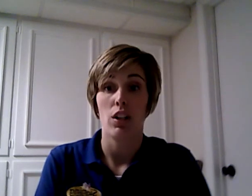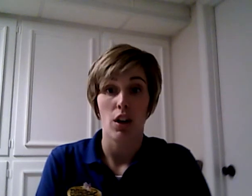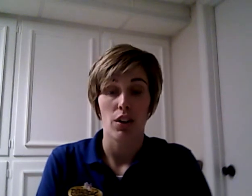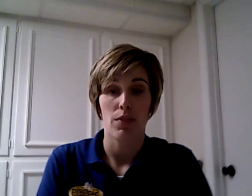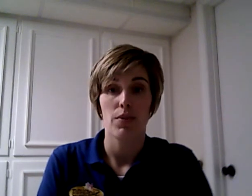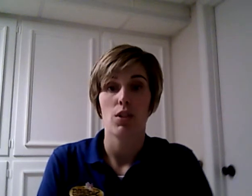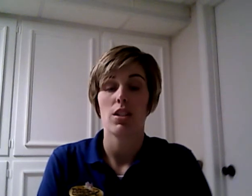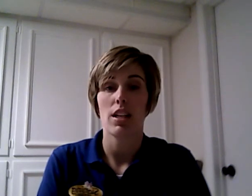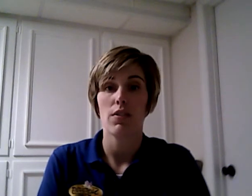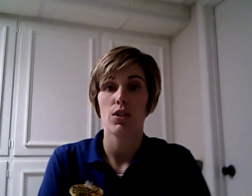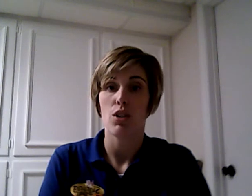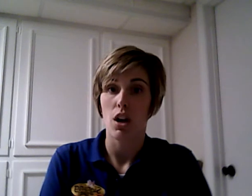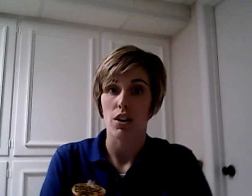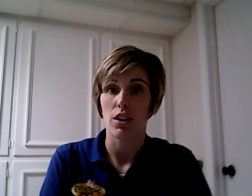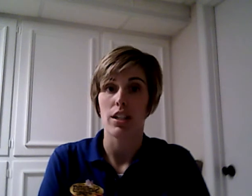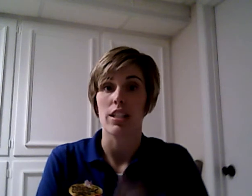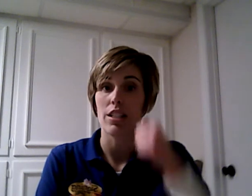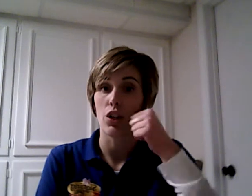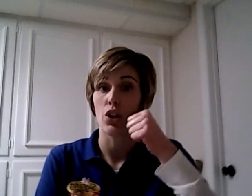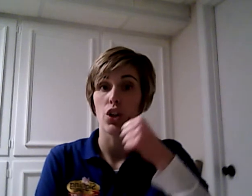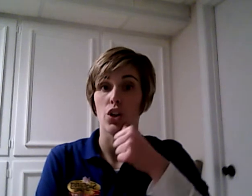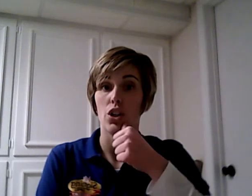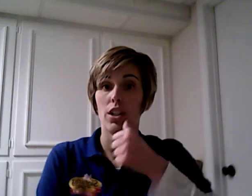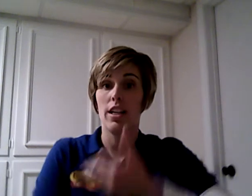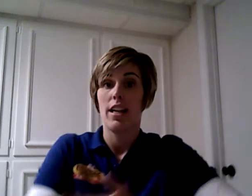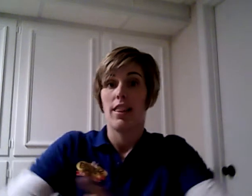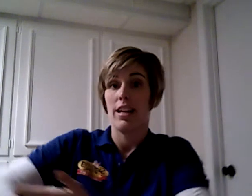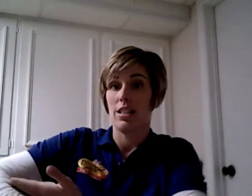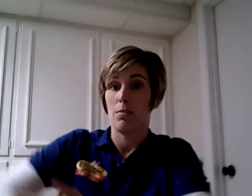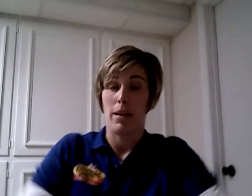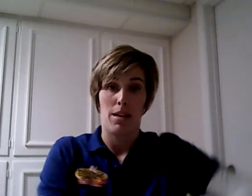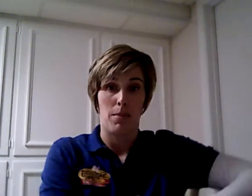daughter. So, the sign for daughter is girl. That's a baby.